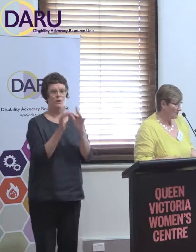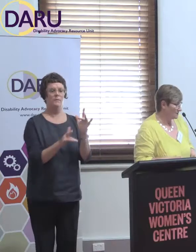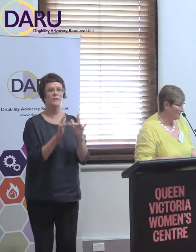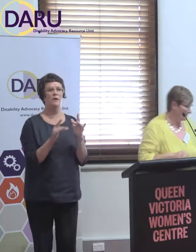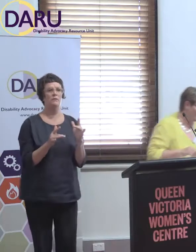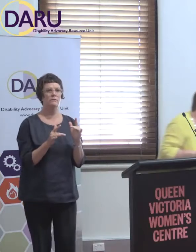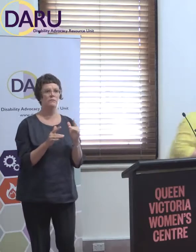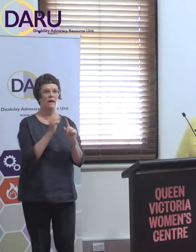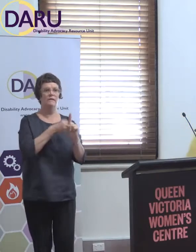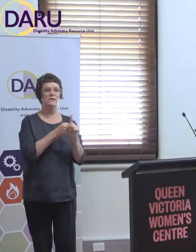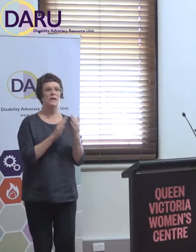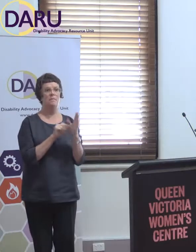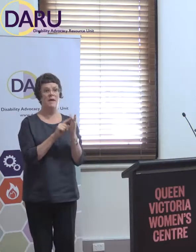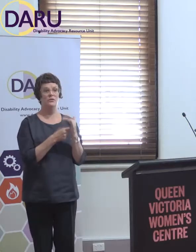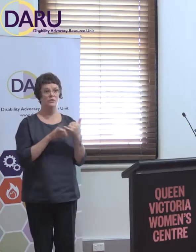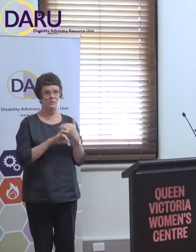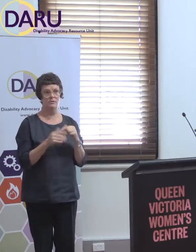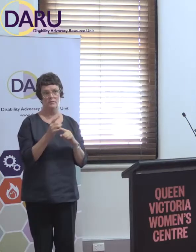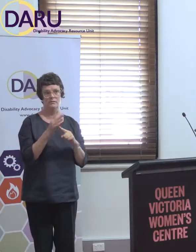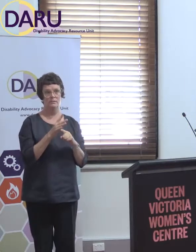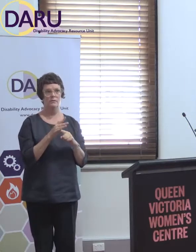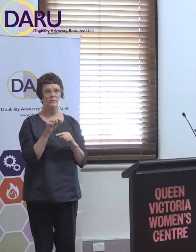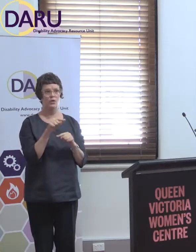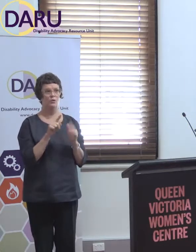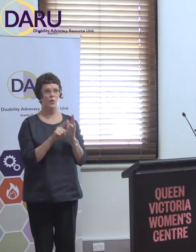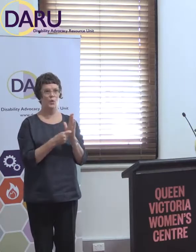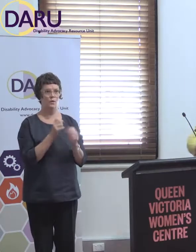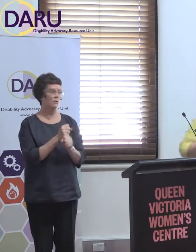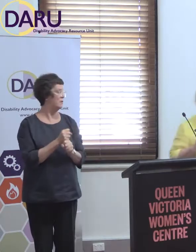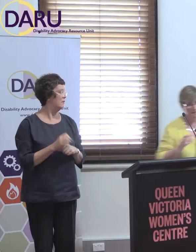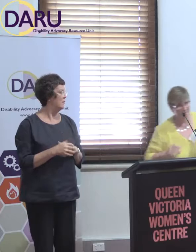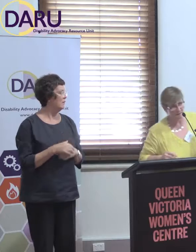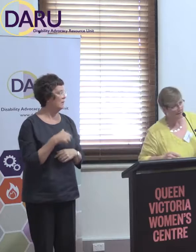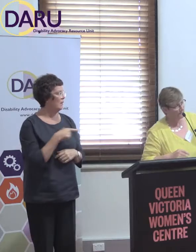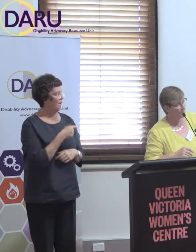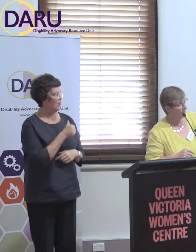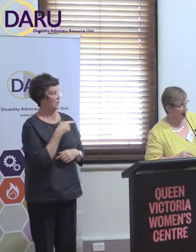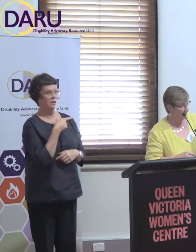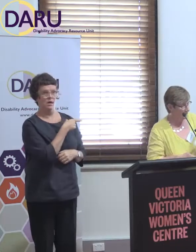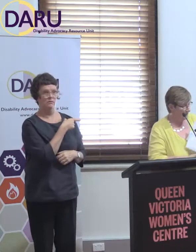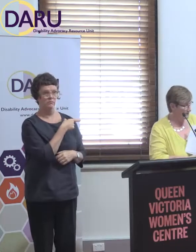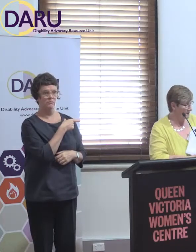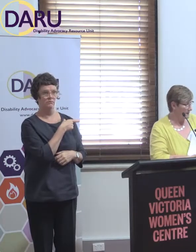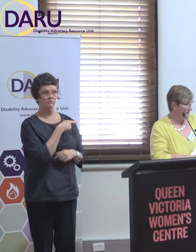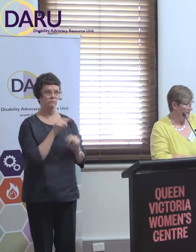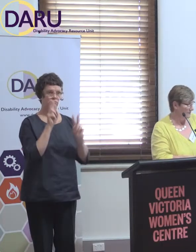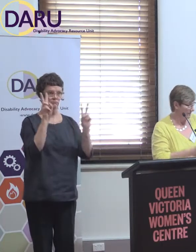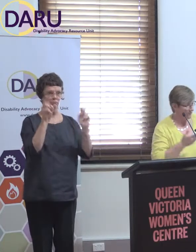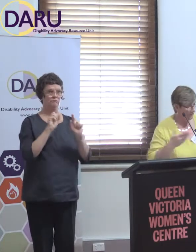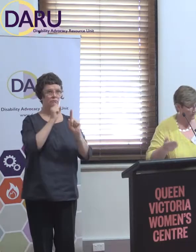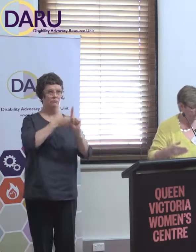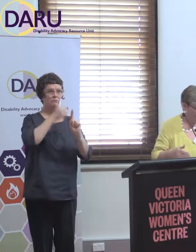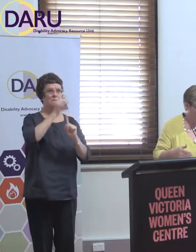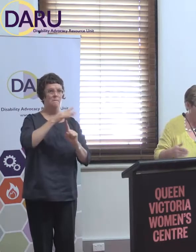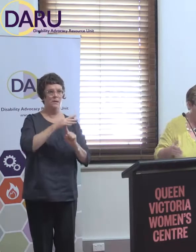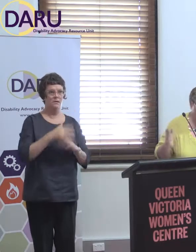They just used, they just used this, the slogan, advocacy matters. But